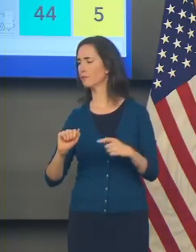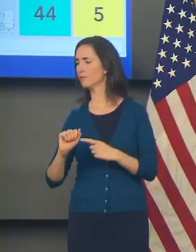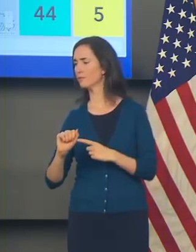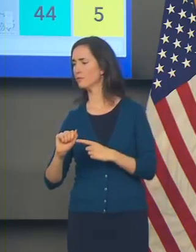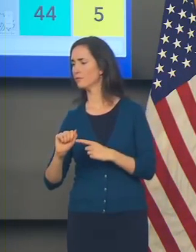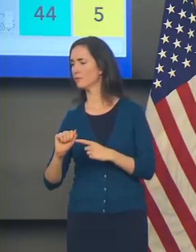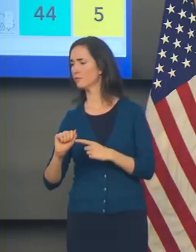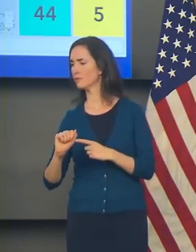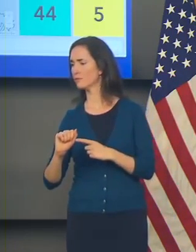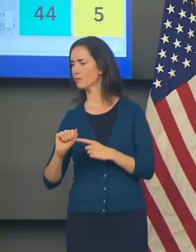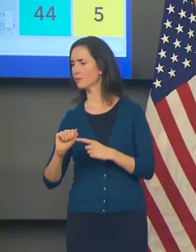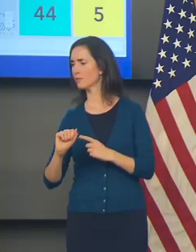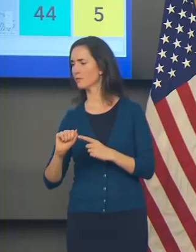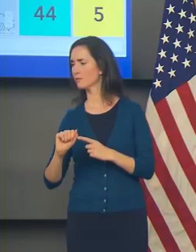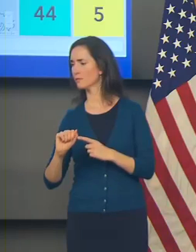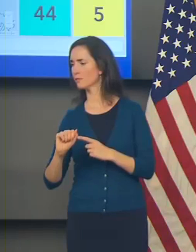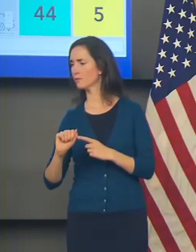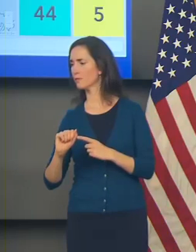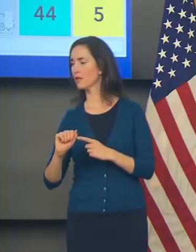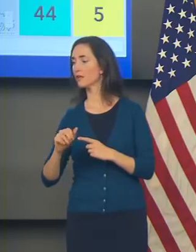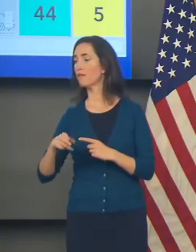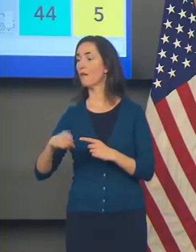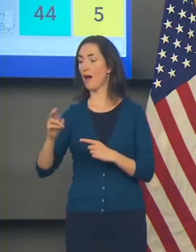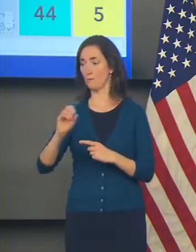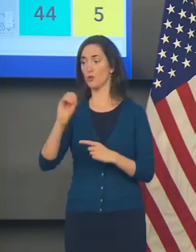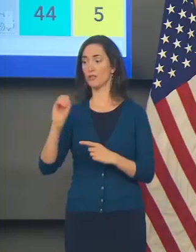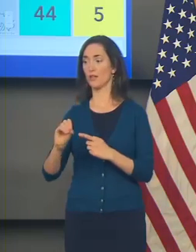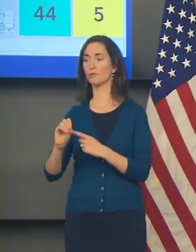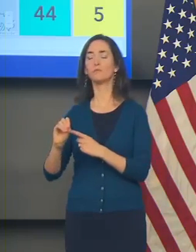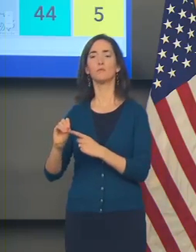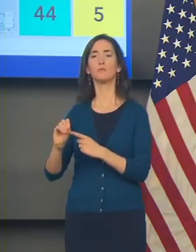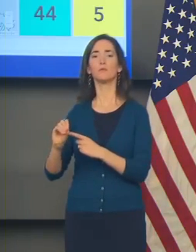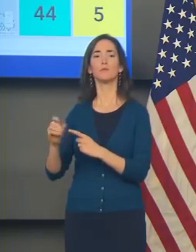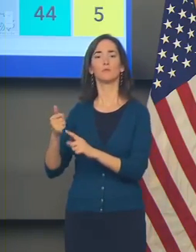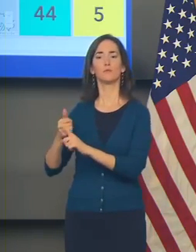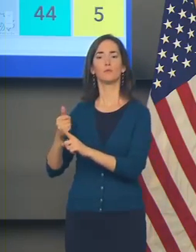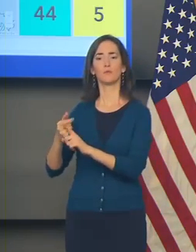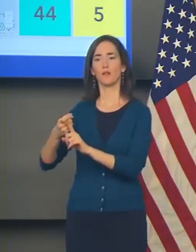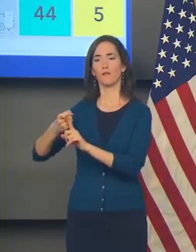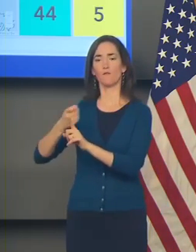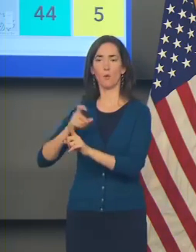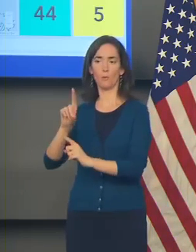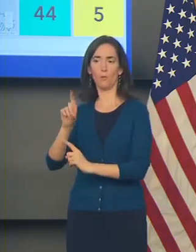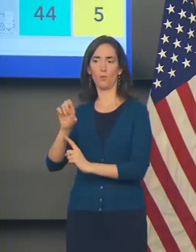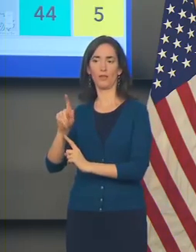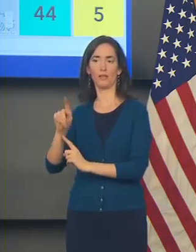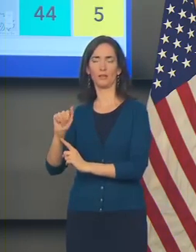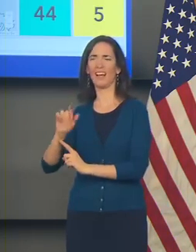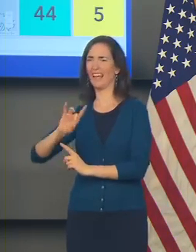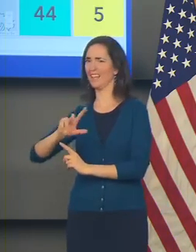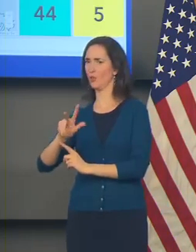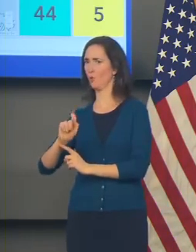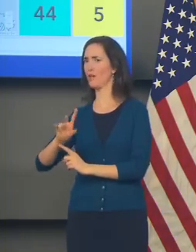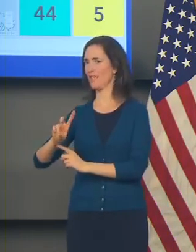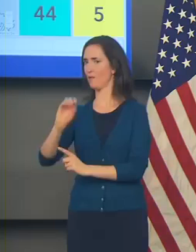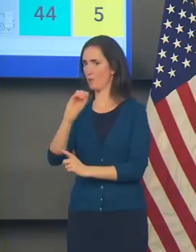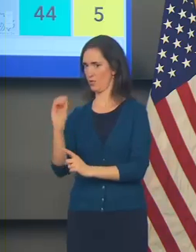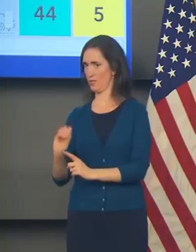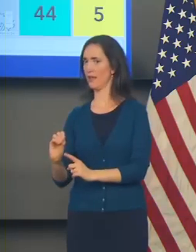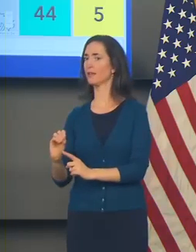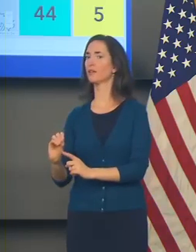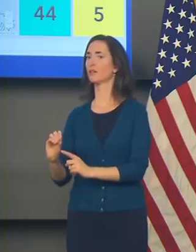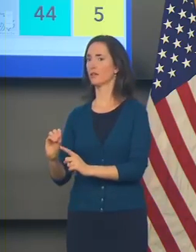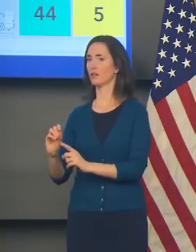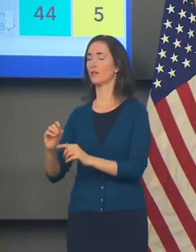And so anyone who is COVID positive in Louisiana should assume that it is from the Delta variant.